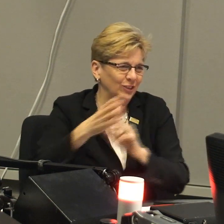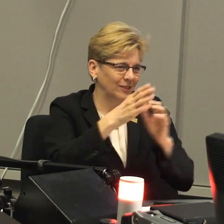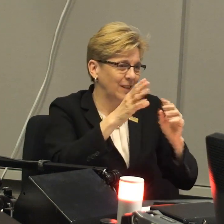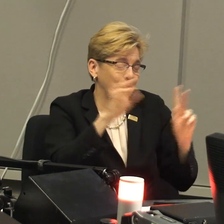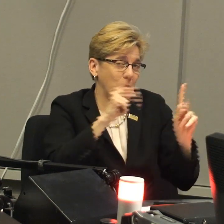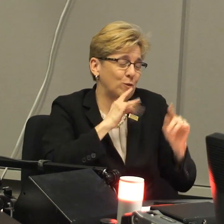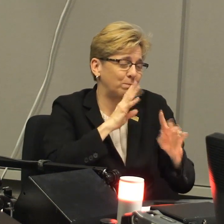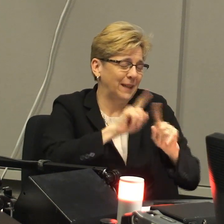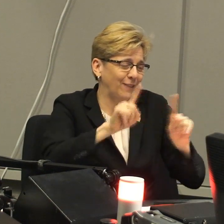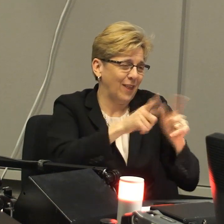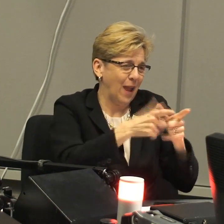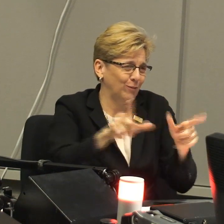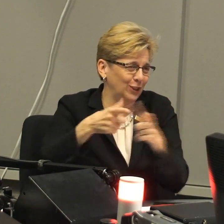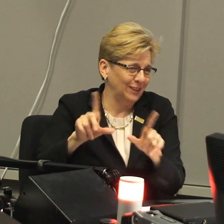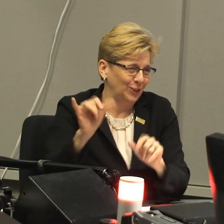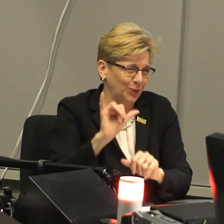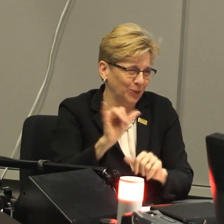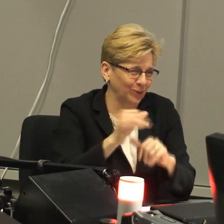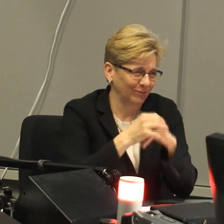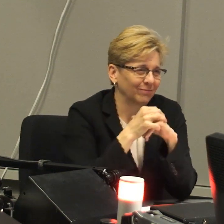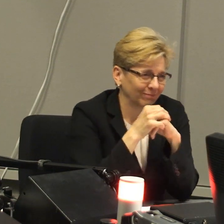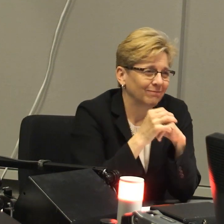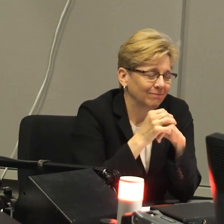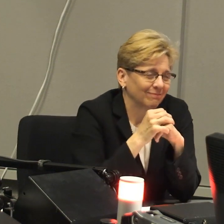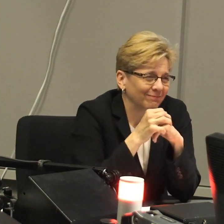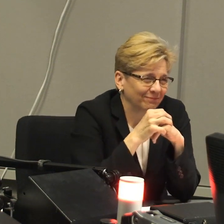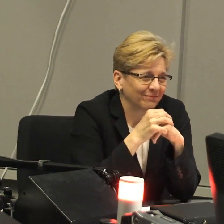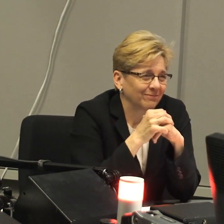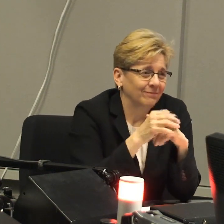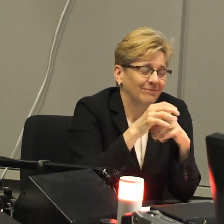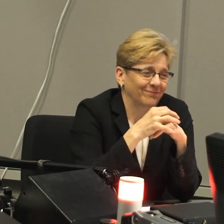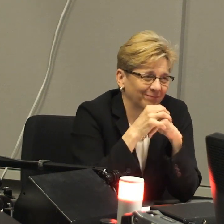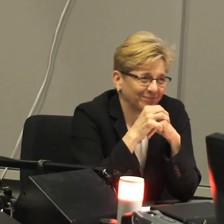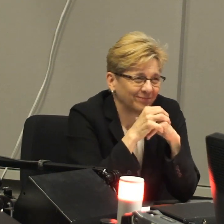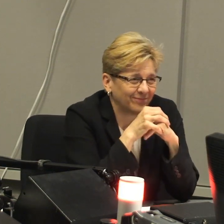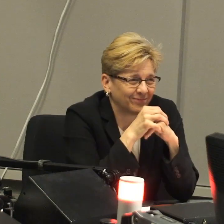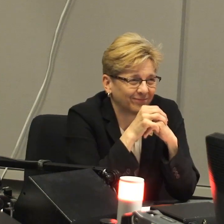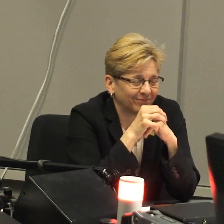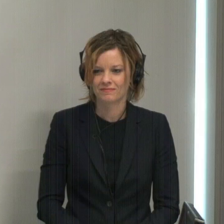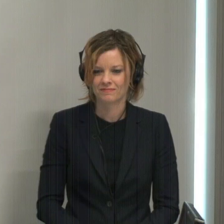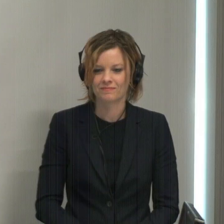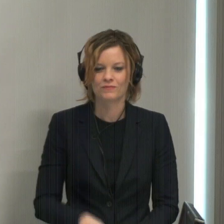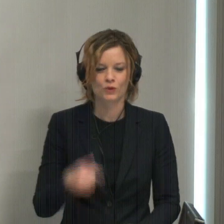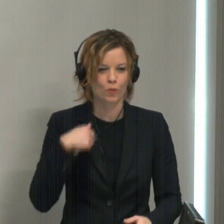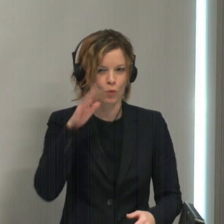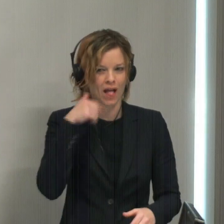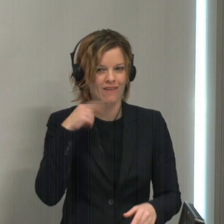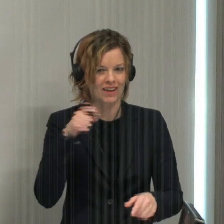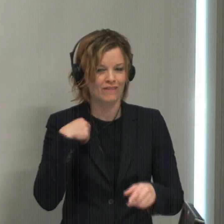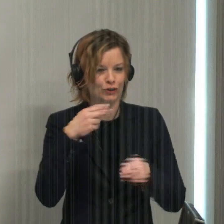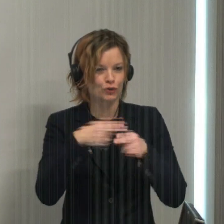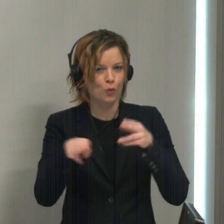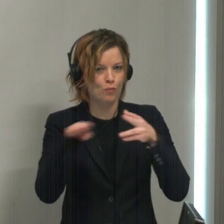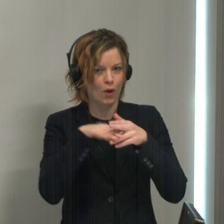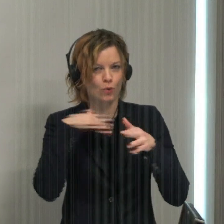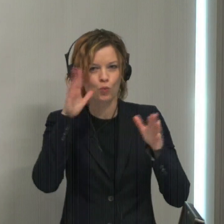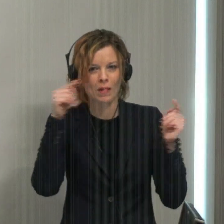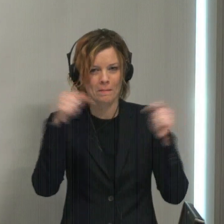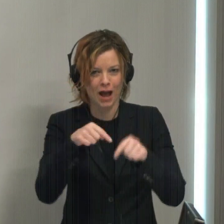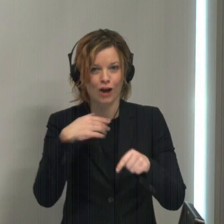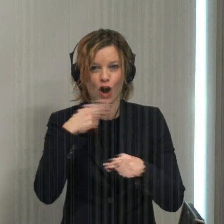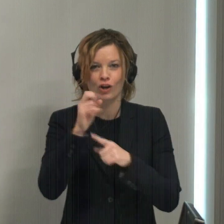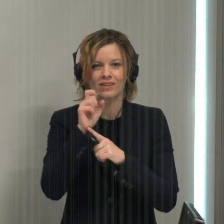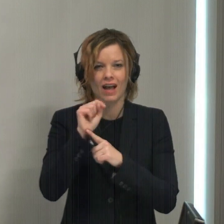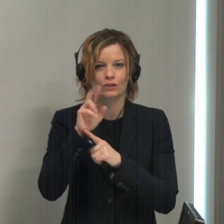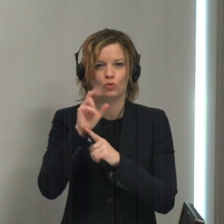can learn and how much can happen between two people, even when they speak different languages and have different cultures. We're going to have to take a short break, but we'll be right back. Our guest